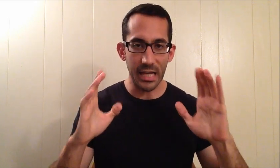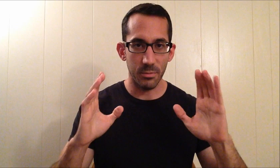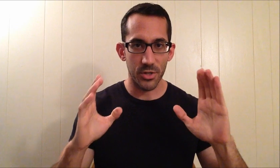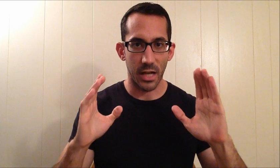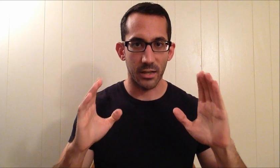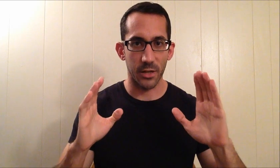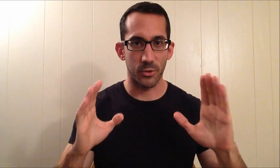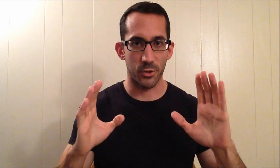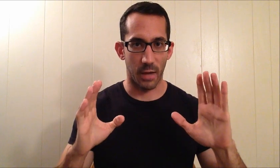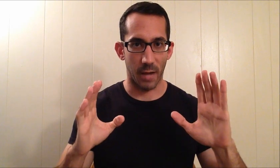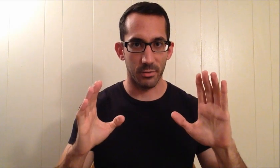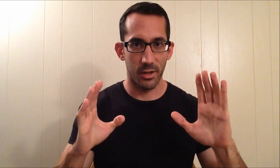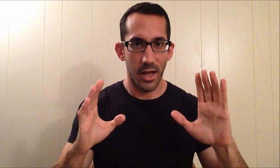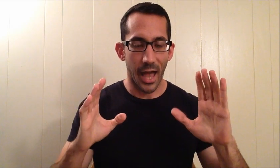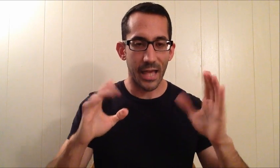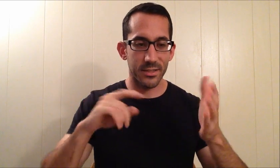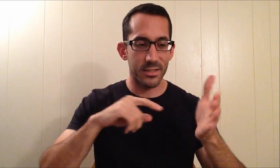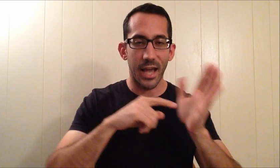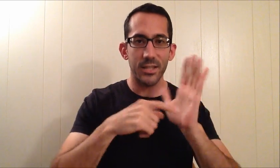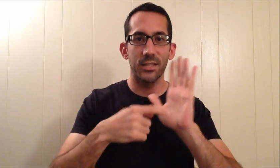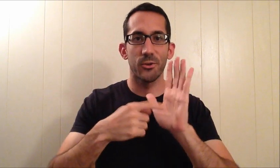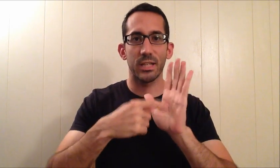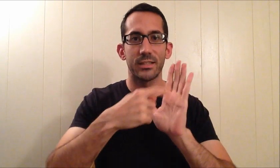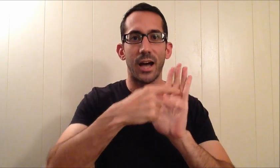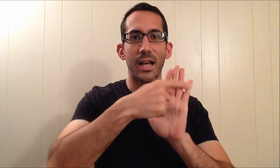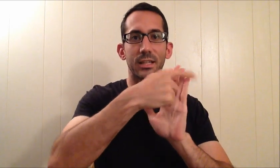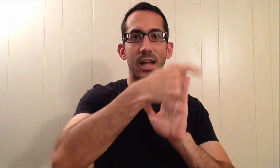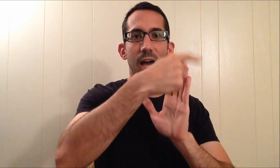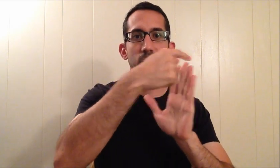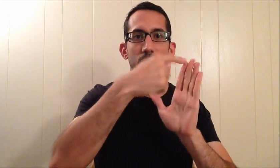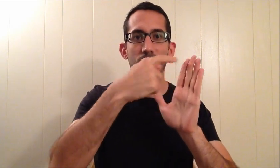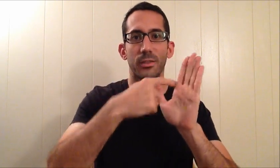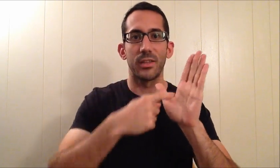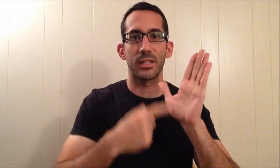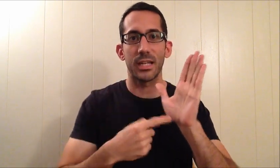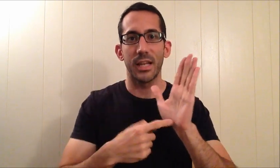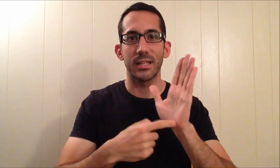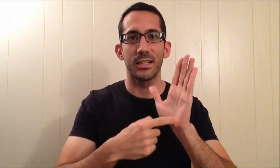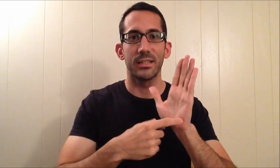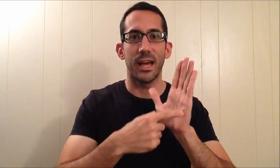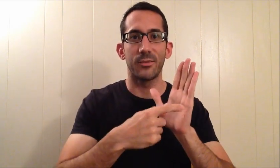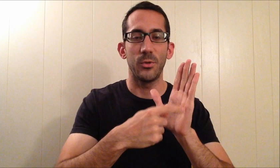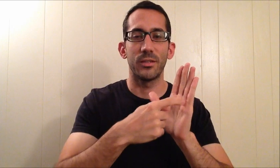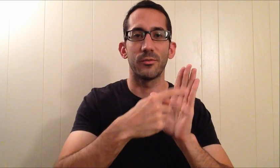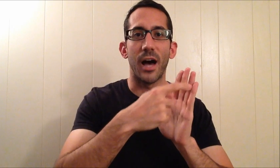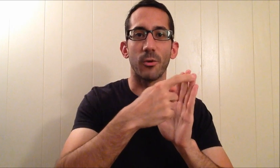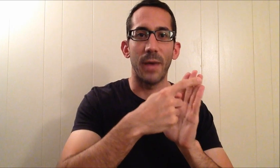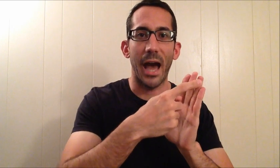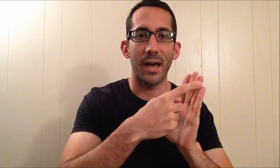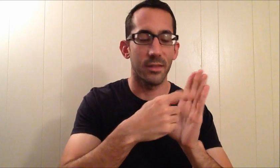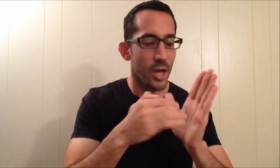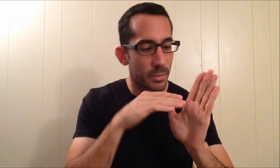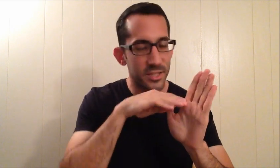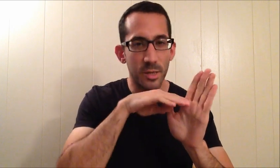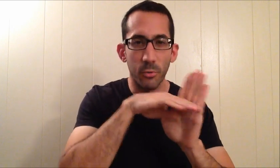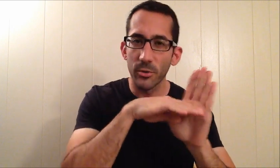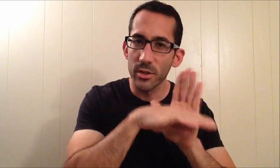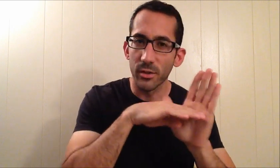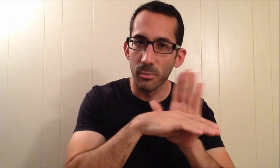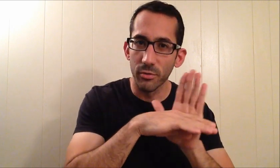80% of that treasure map. And yes, there's like a dotted line where there are things connected that you need to follow a path. But at some point, there's a little